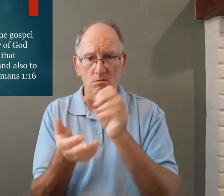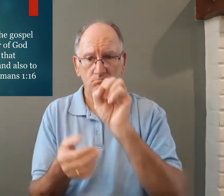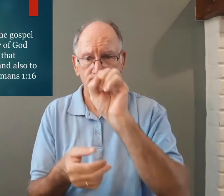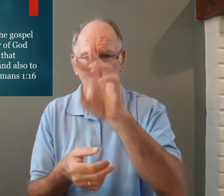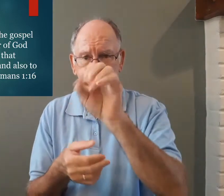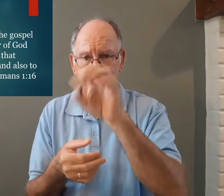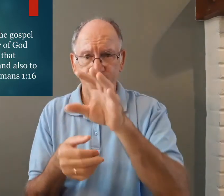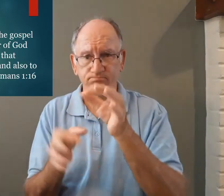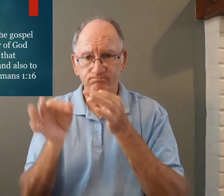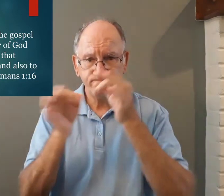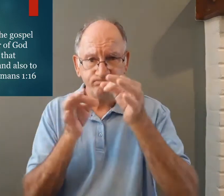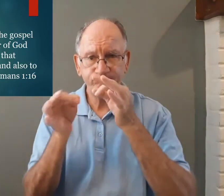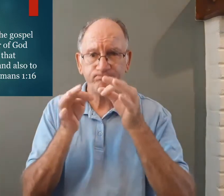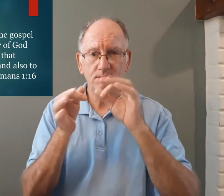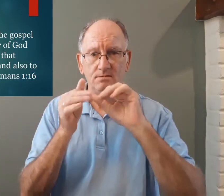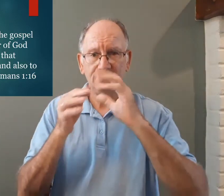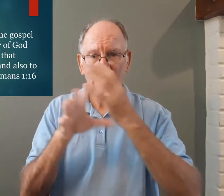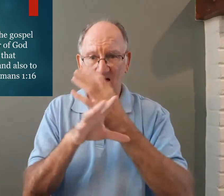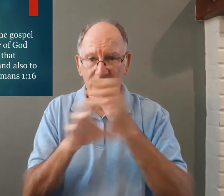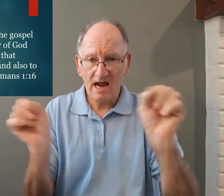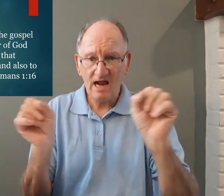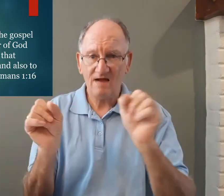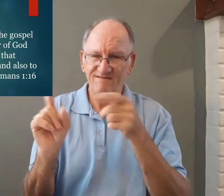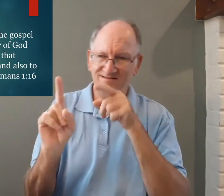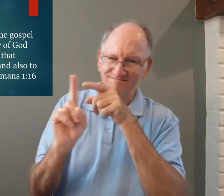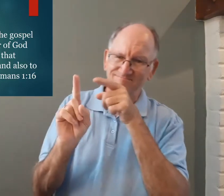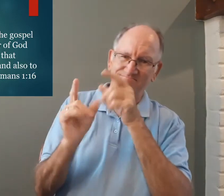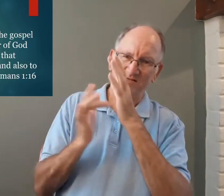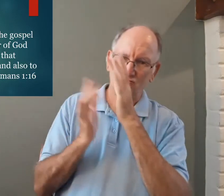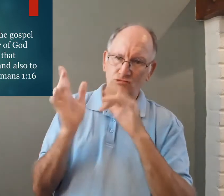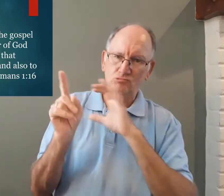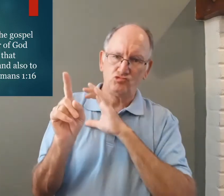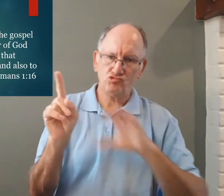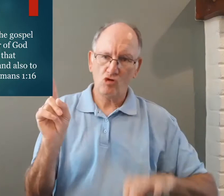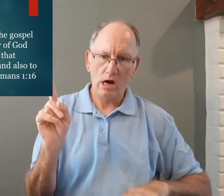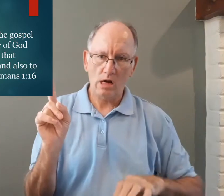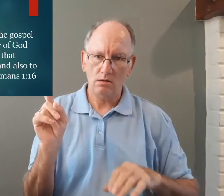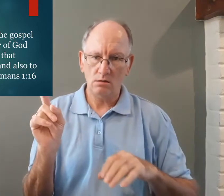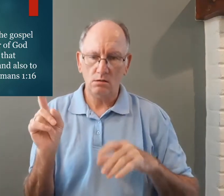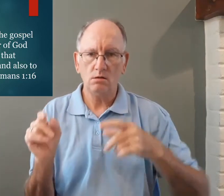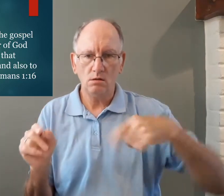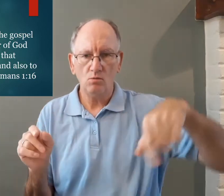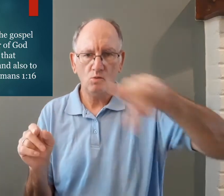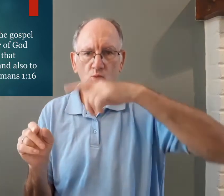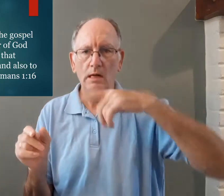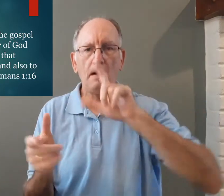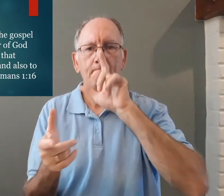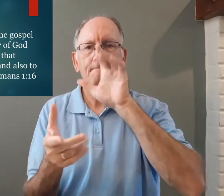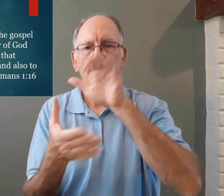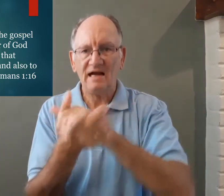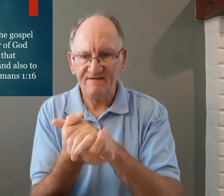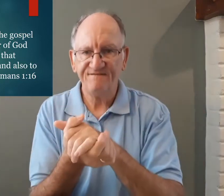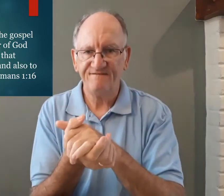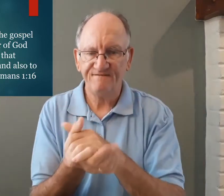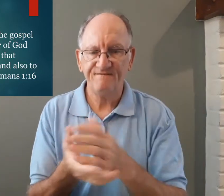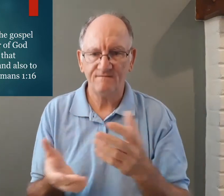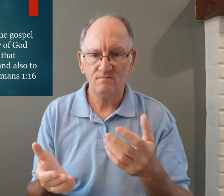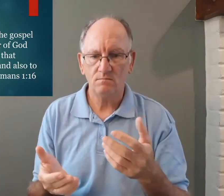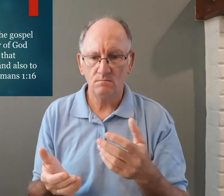so this gospel is told and explained about salvation about Jesus Christ so that we can